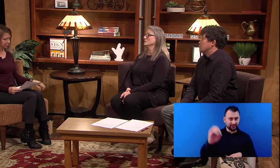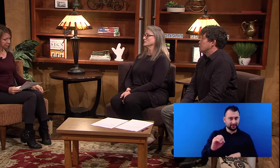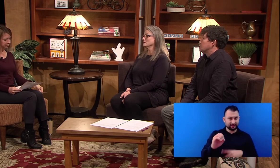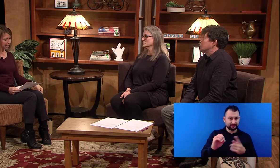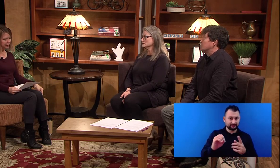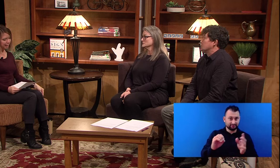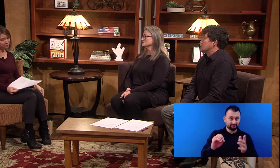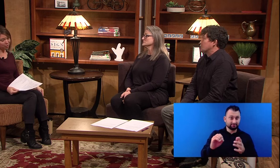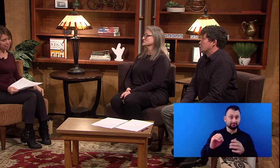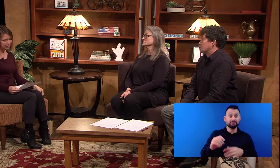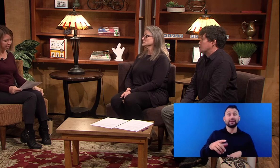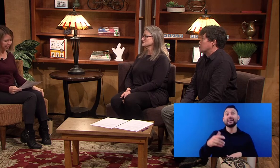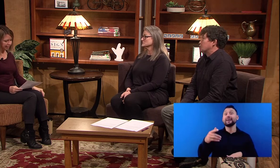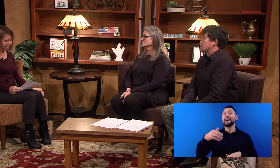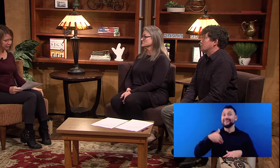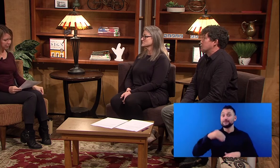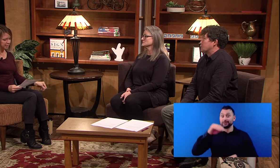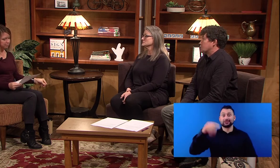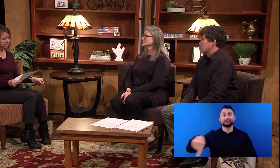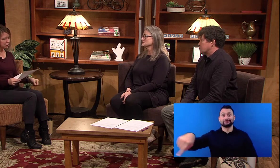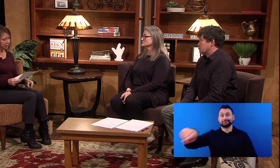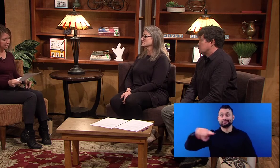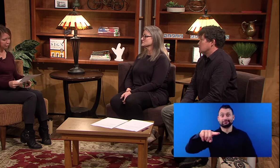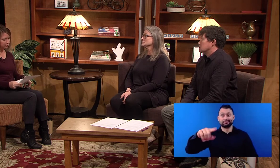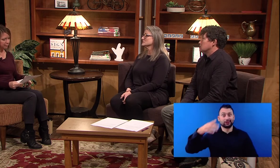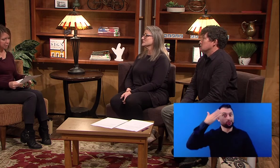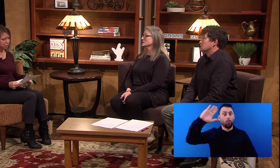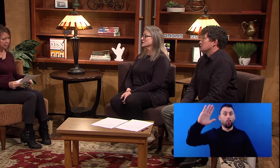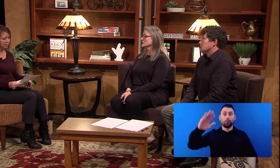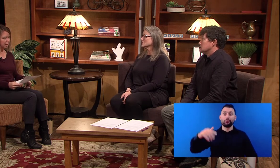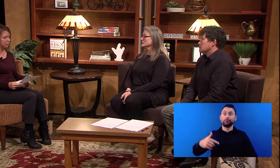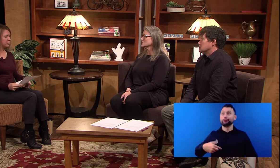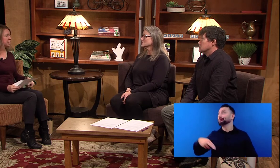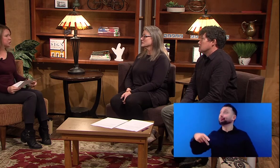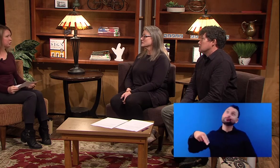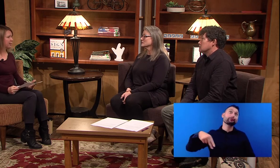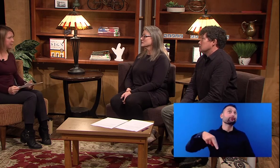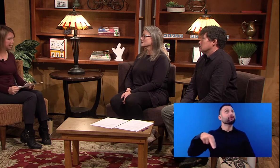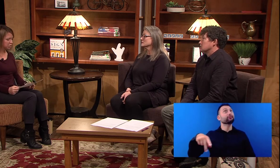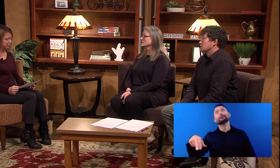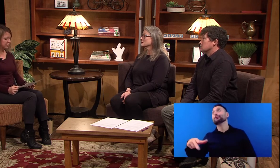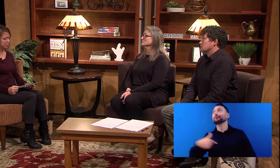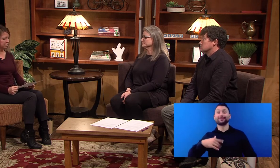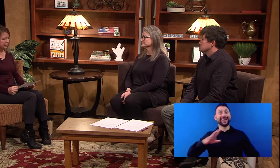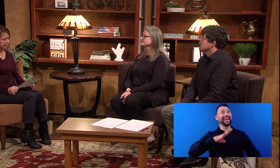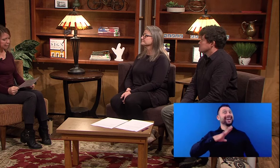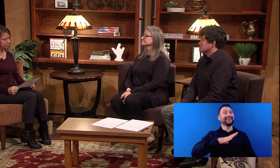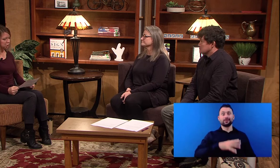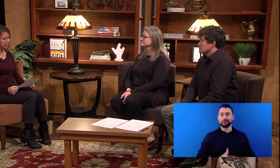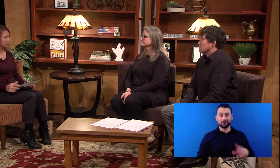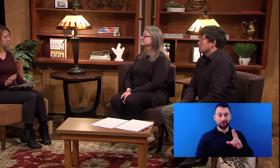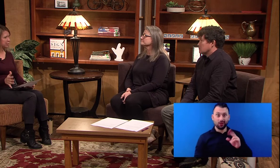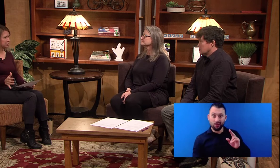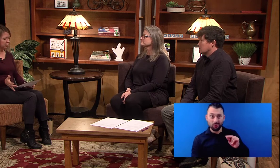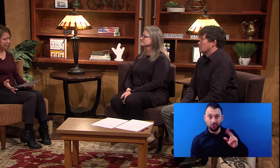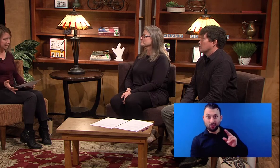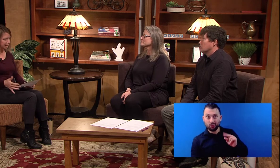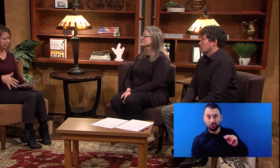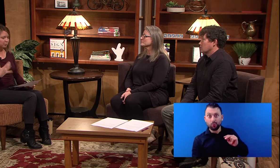And then I would also add, as far as Michigan information, there was a drop in HIV screening in Michigan in 2020, which